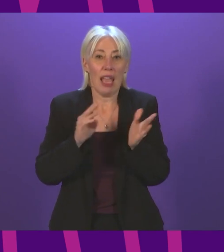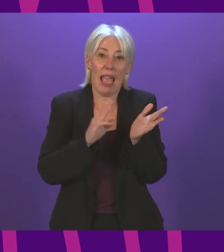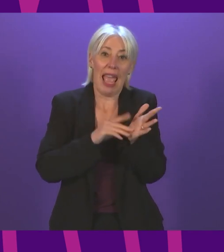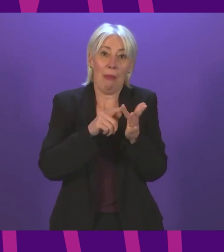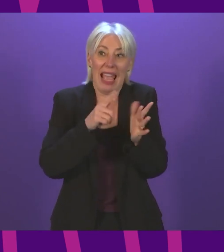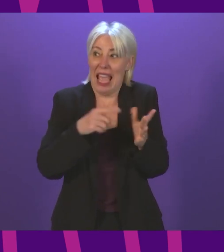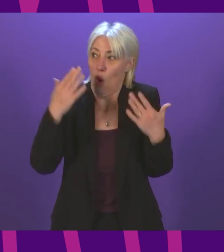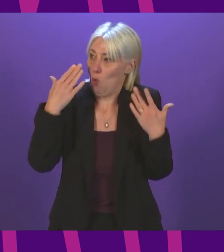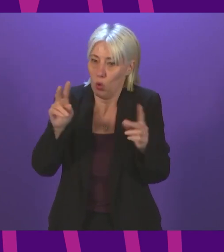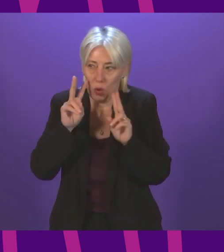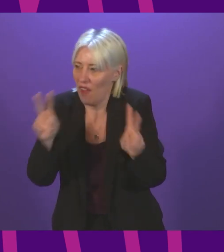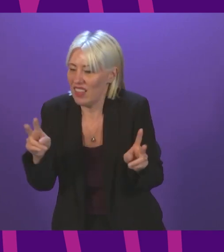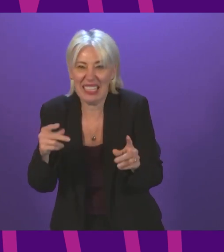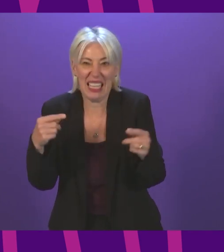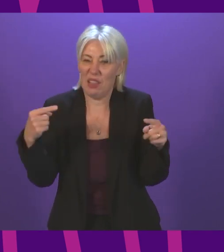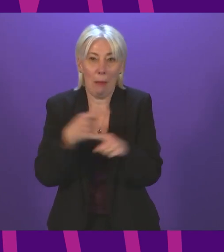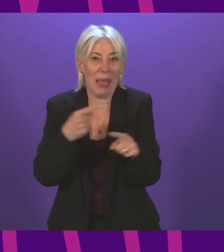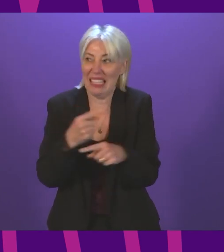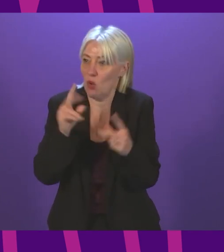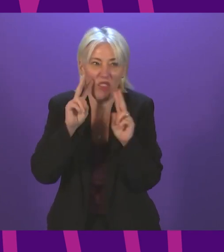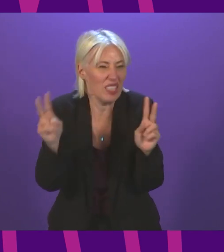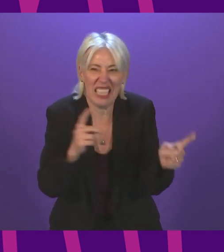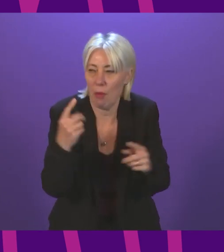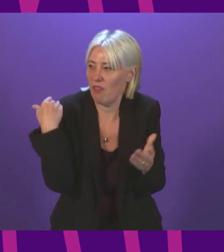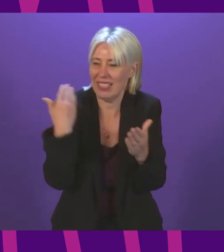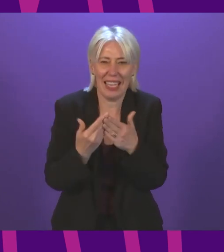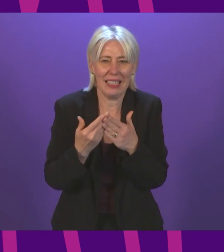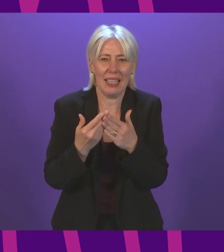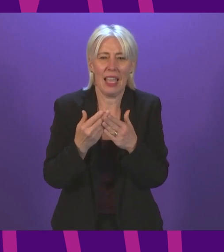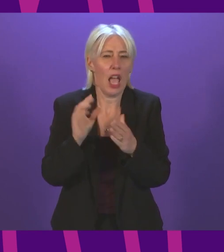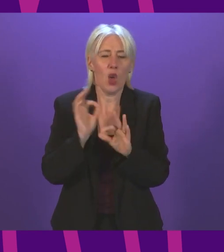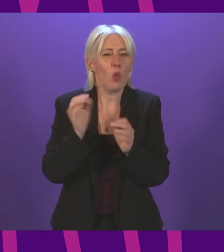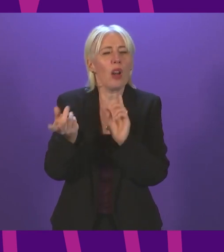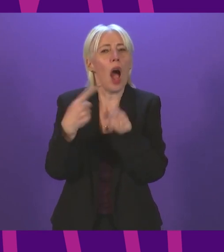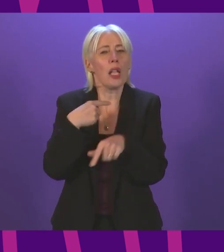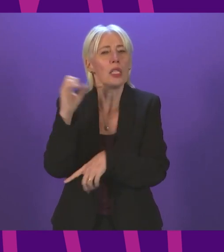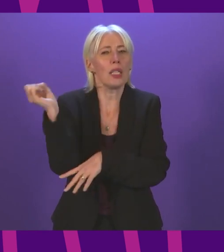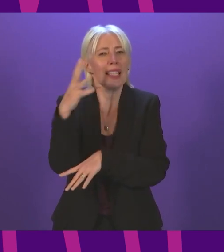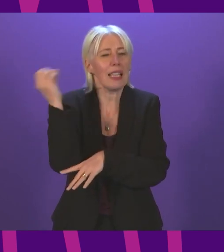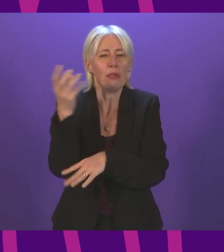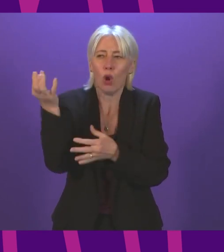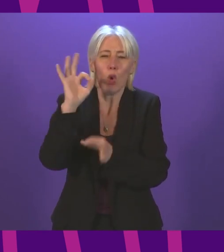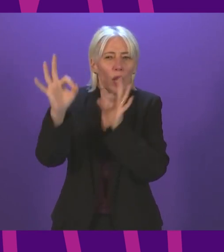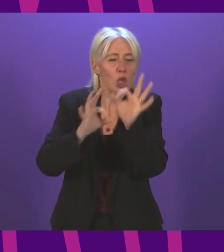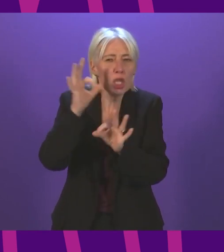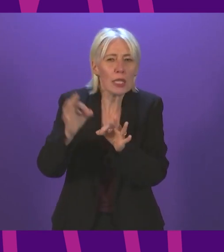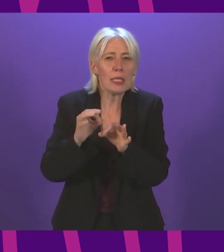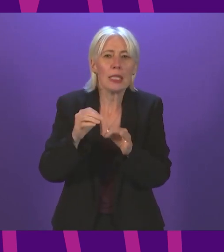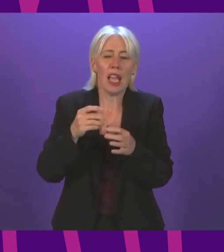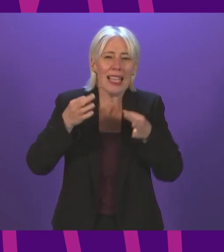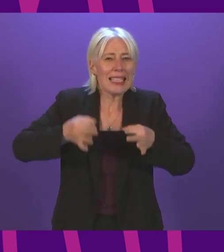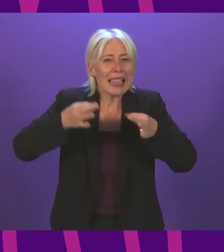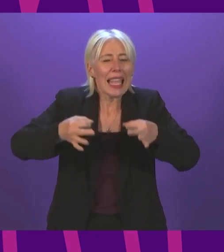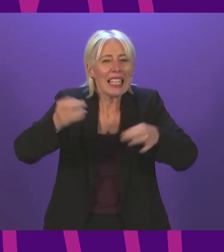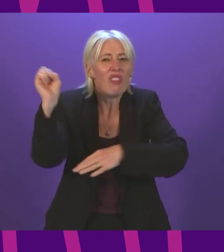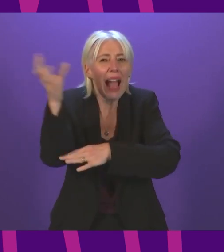ambulances for five days, which I think he would acknowledge is unusual for him. Ambulance delays continue at record levels and